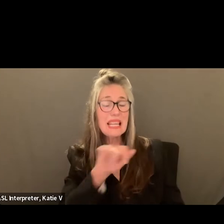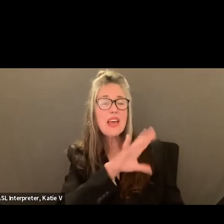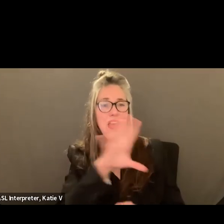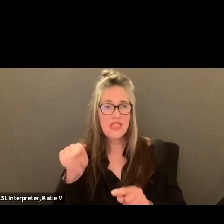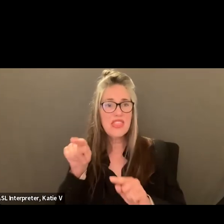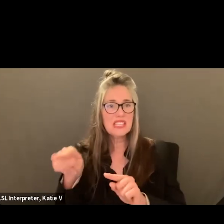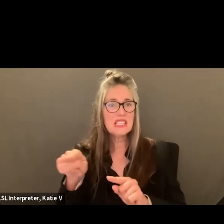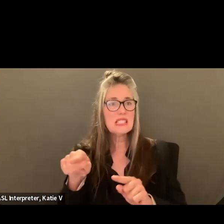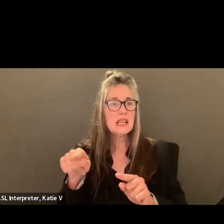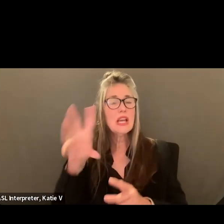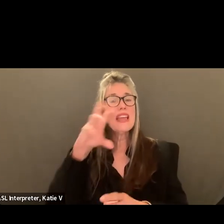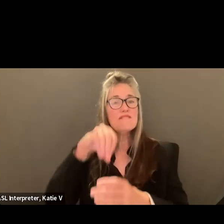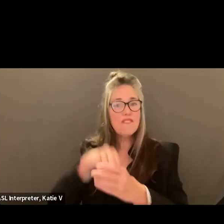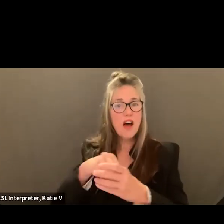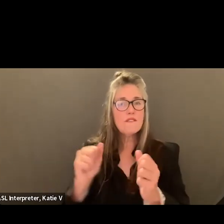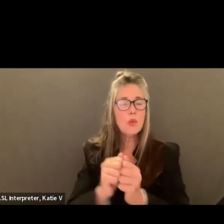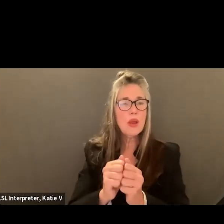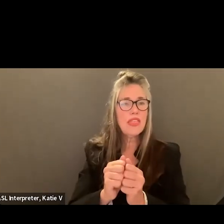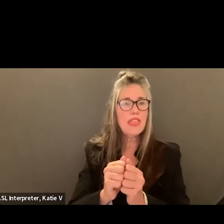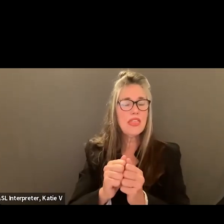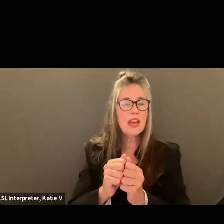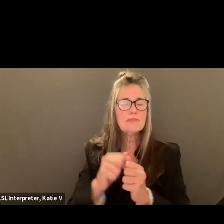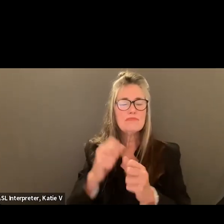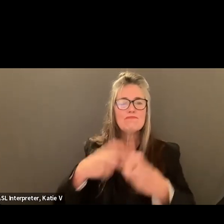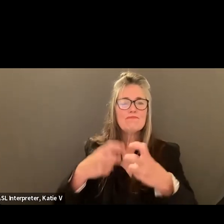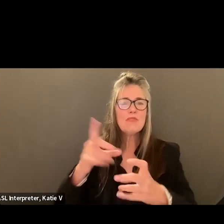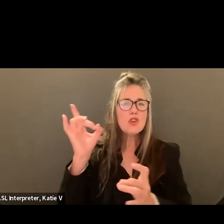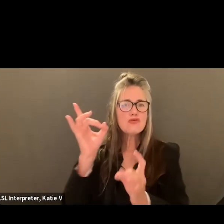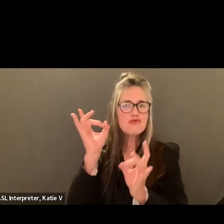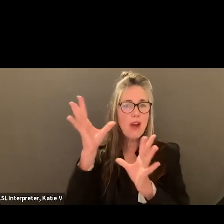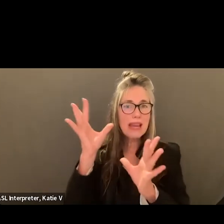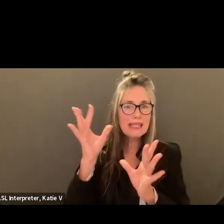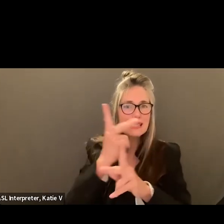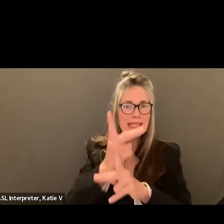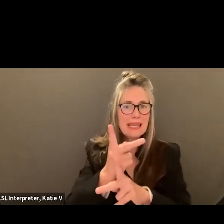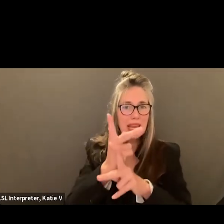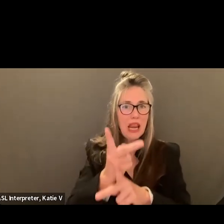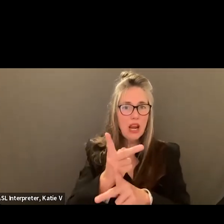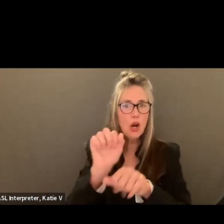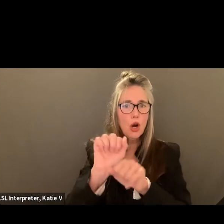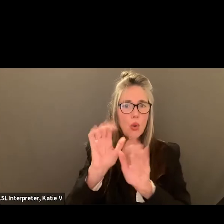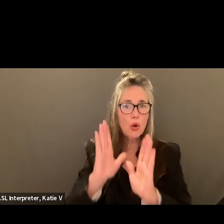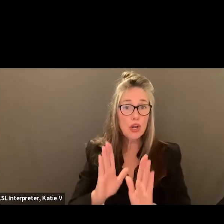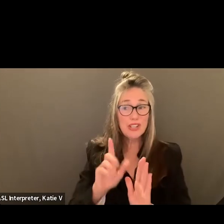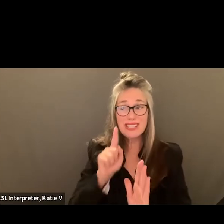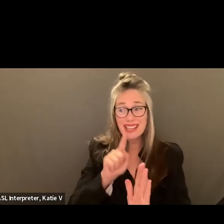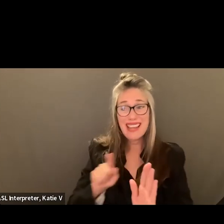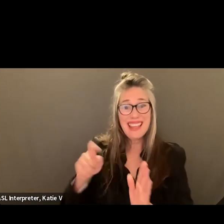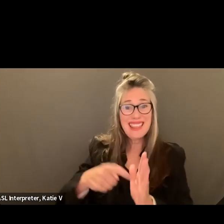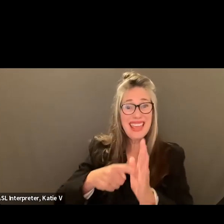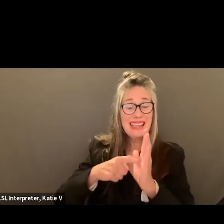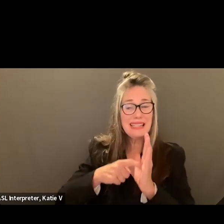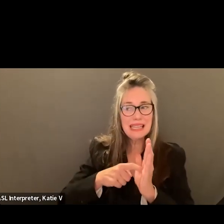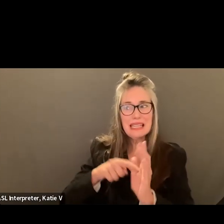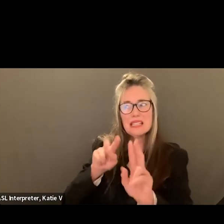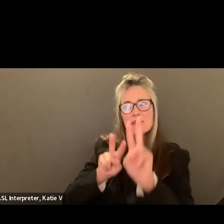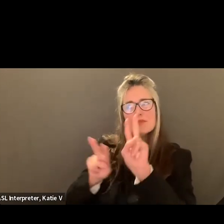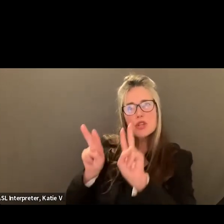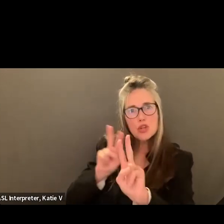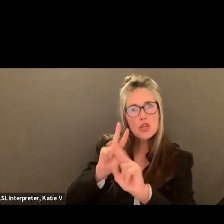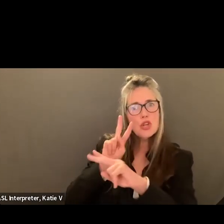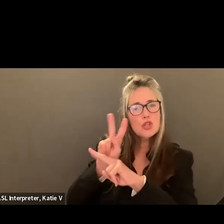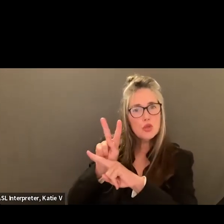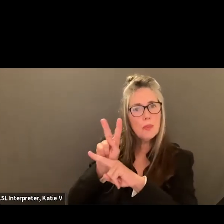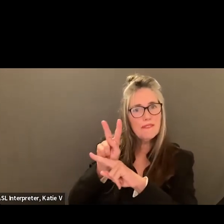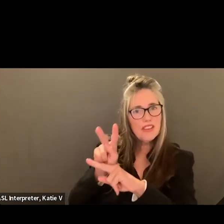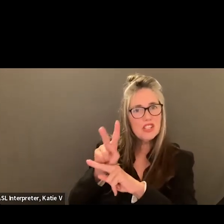crisis care workers because they also need direct supervision. But it also allows for us to systematize across our